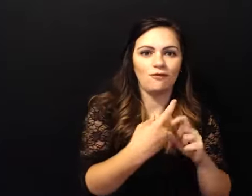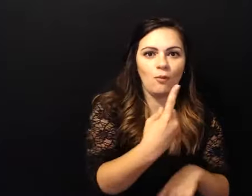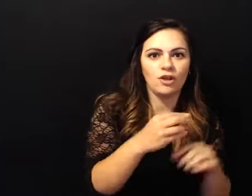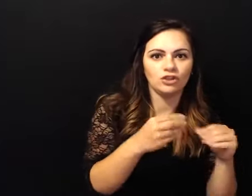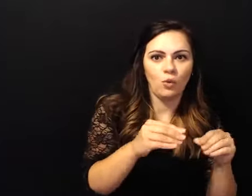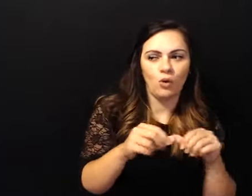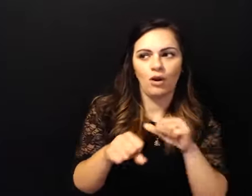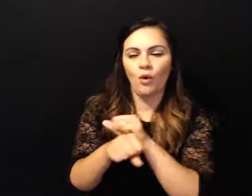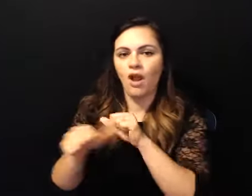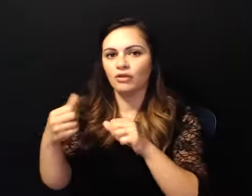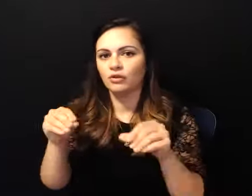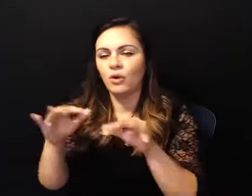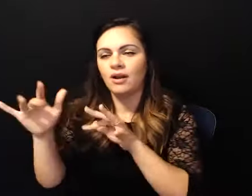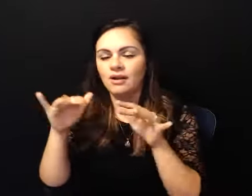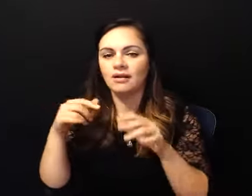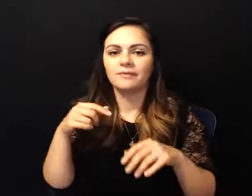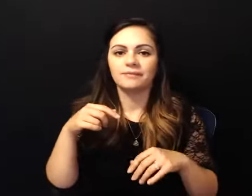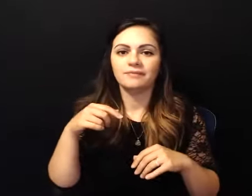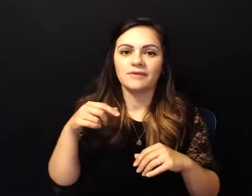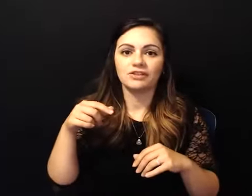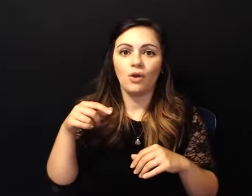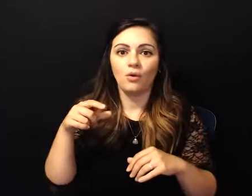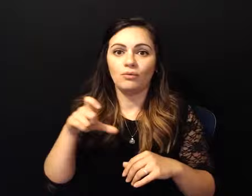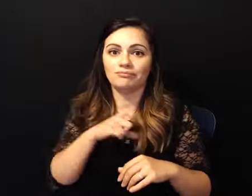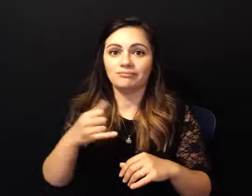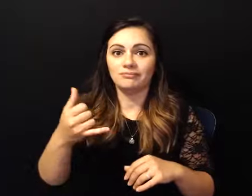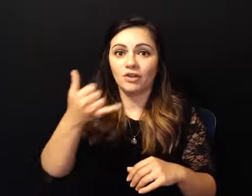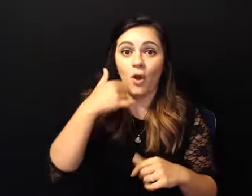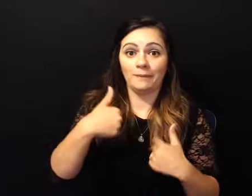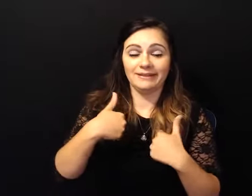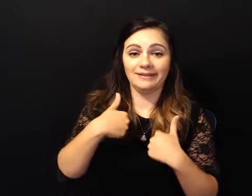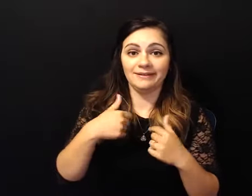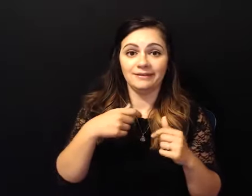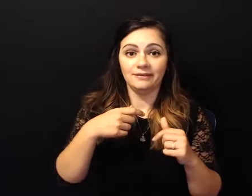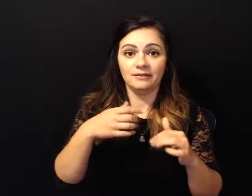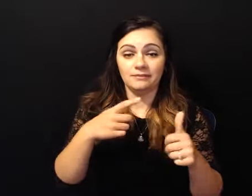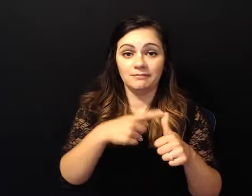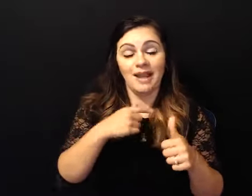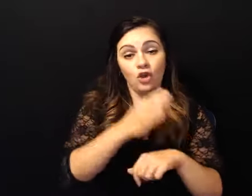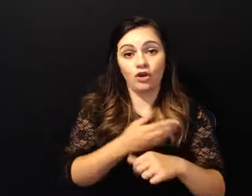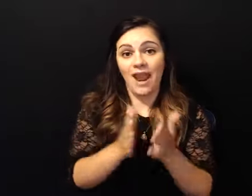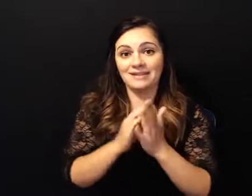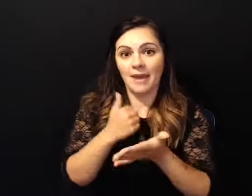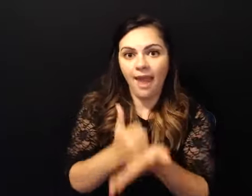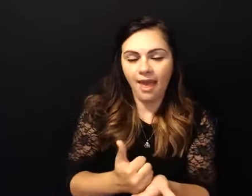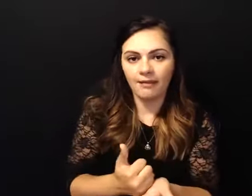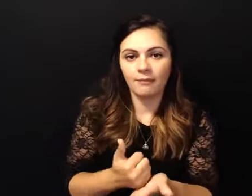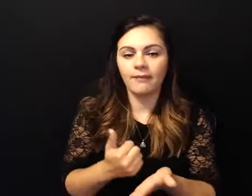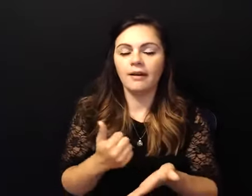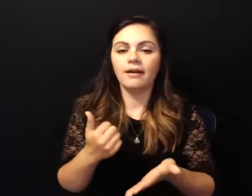and i was like i you know i was able to say i love you honey and i'm here for you um you know but we make amends you know and she knew it